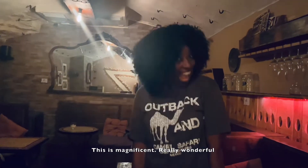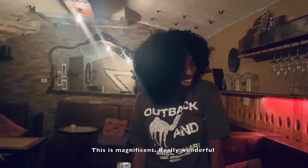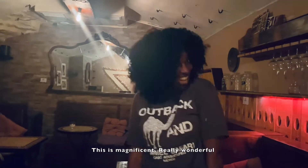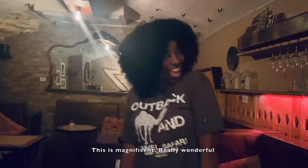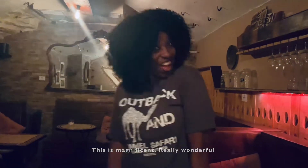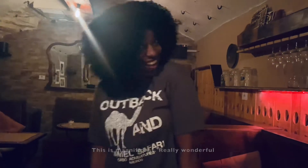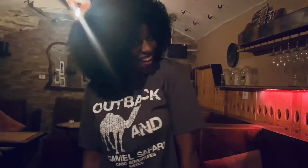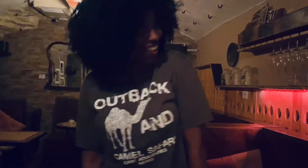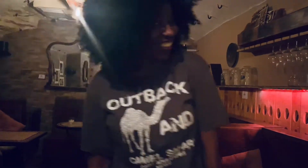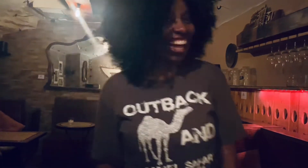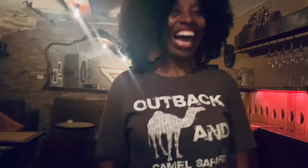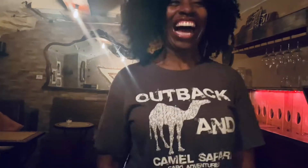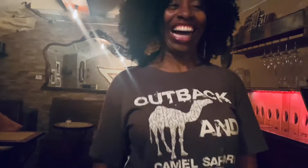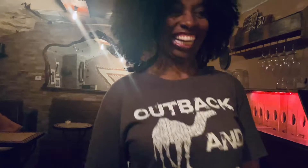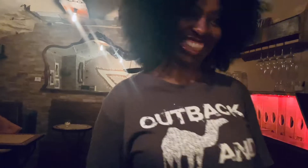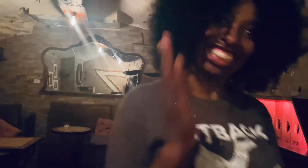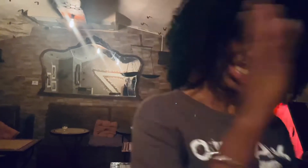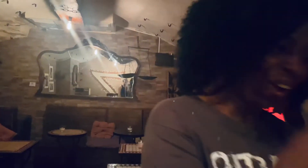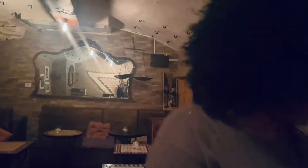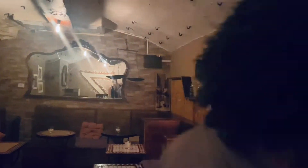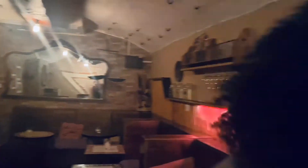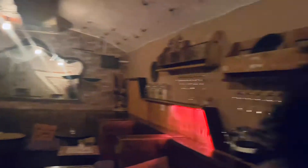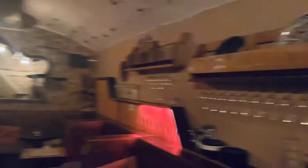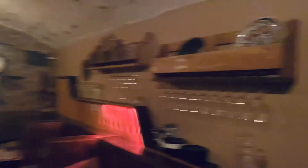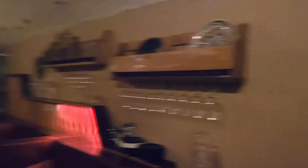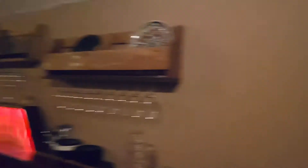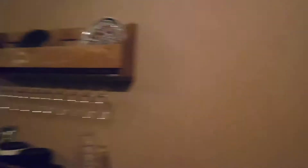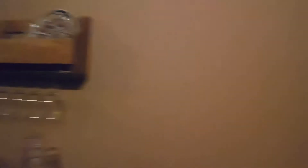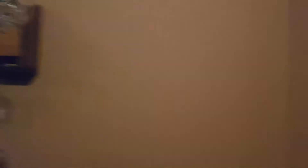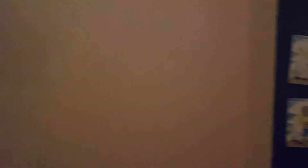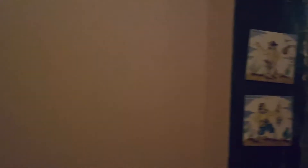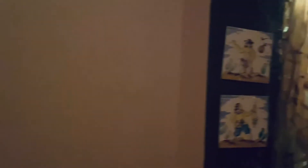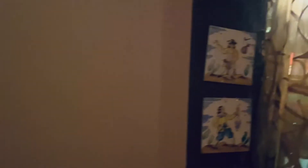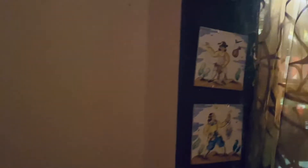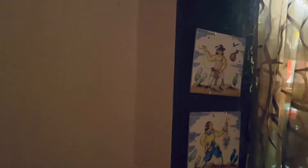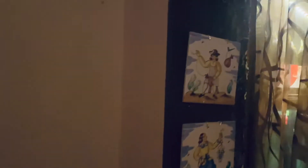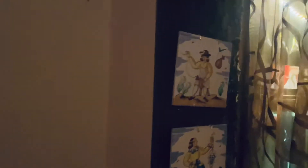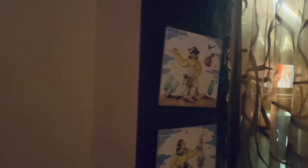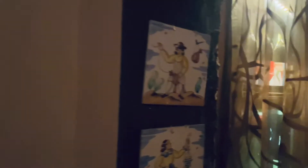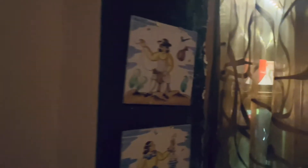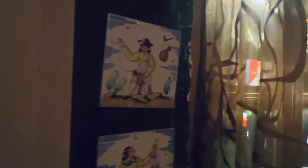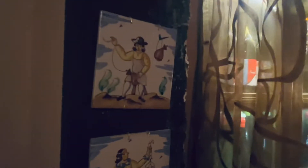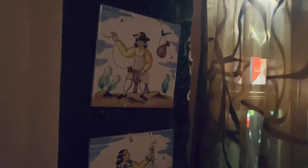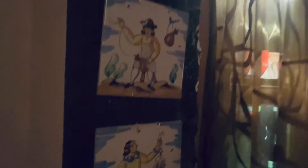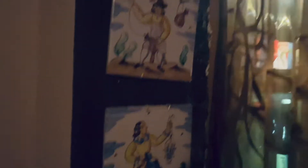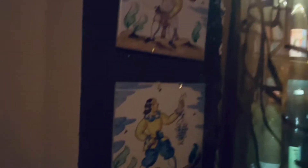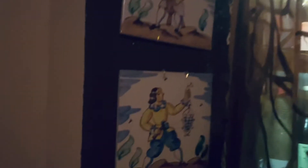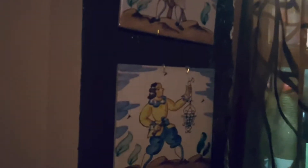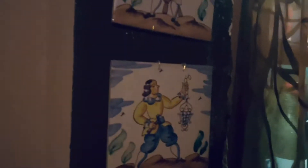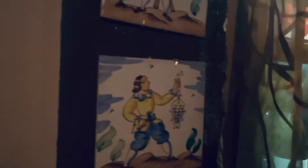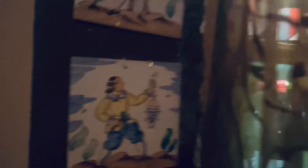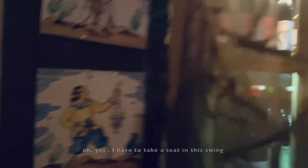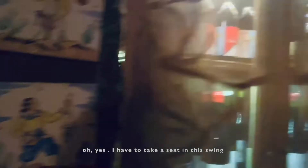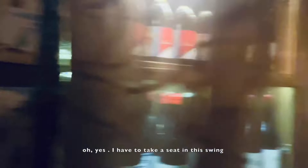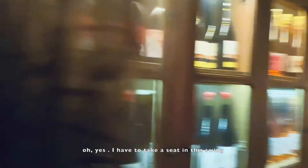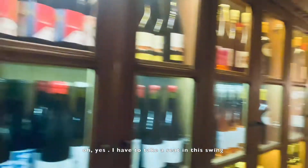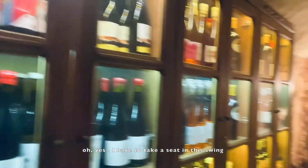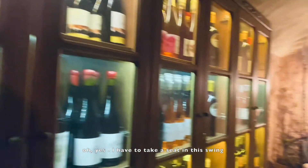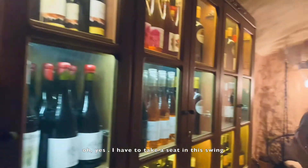you know what I have to